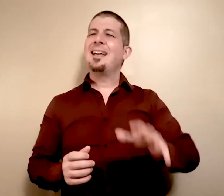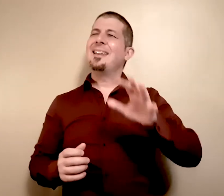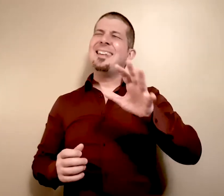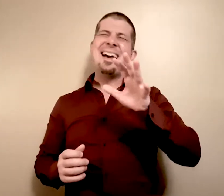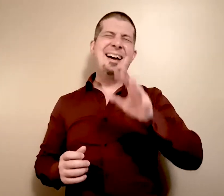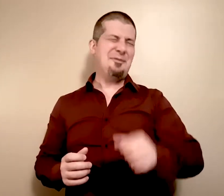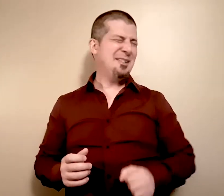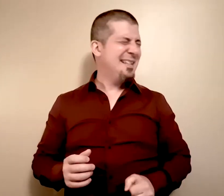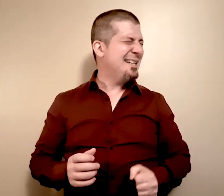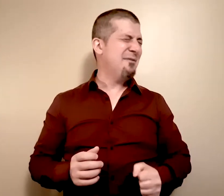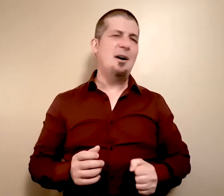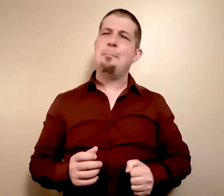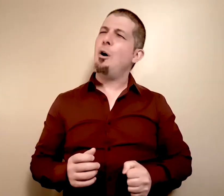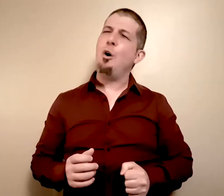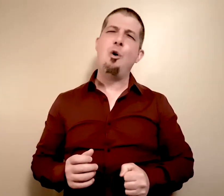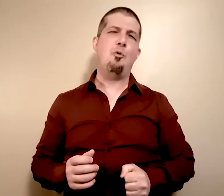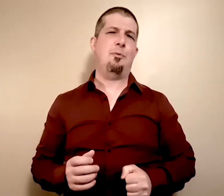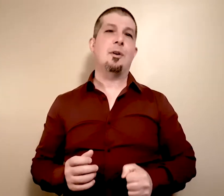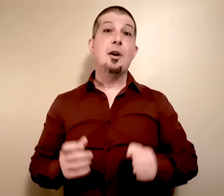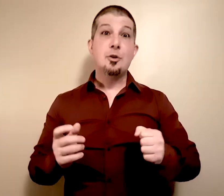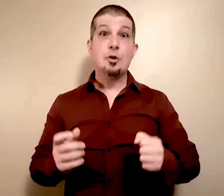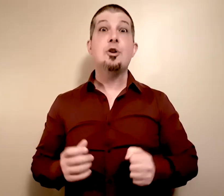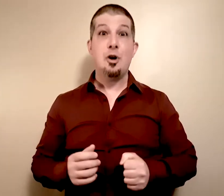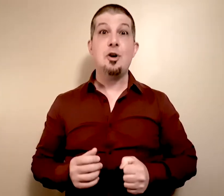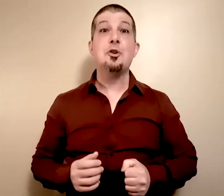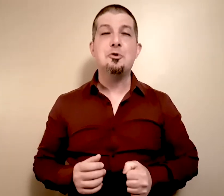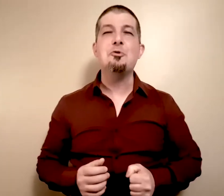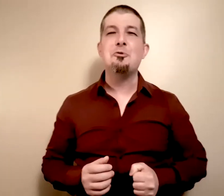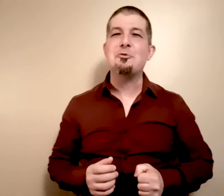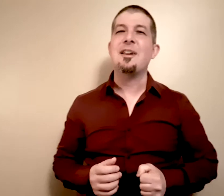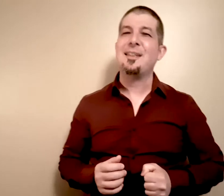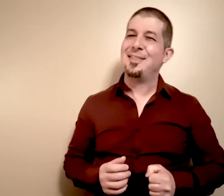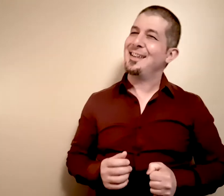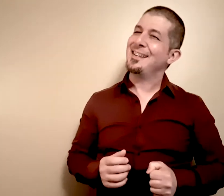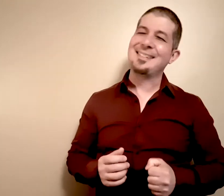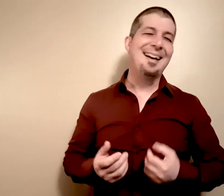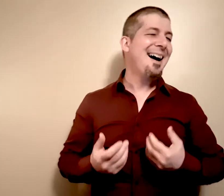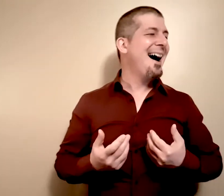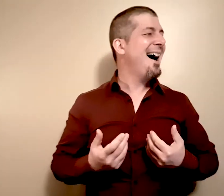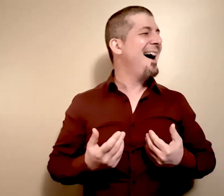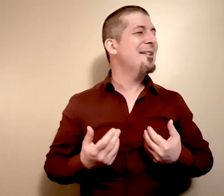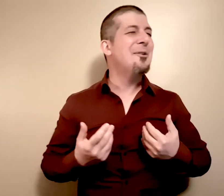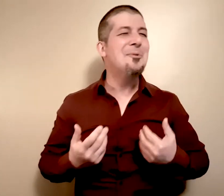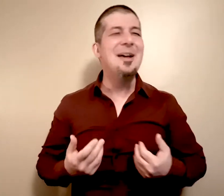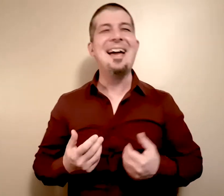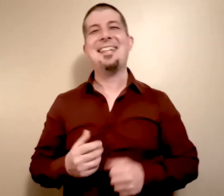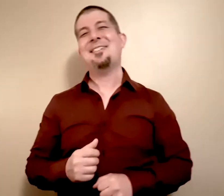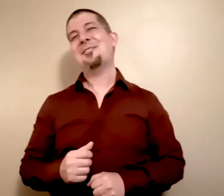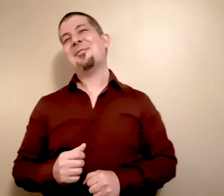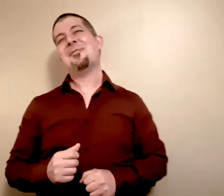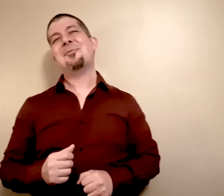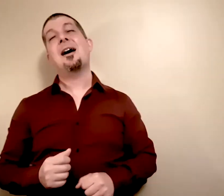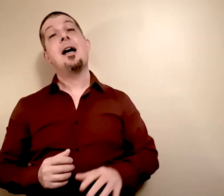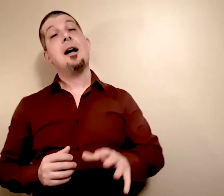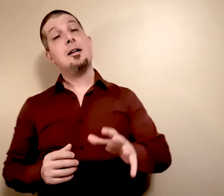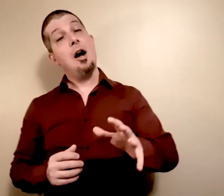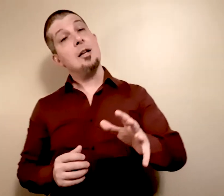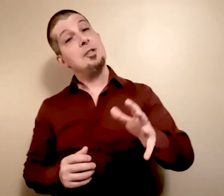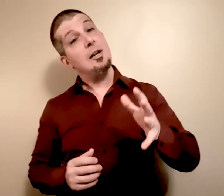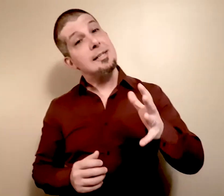never give up hope. You're gonna do great things. I already know. God's got his